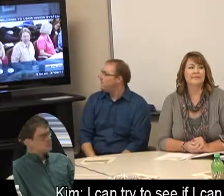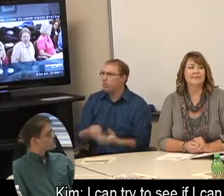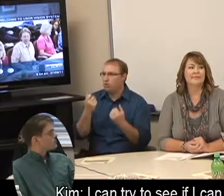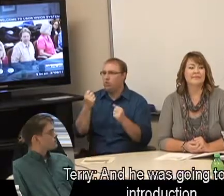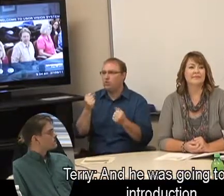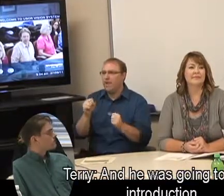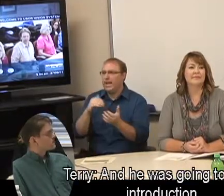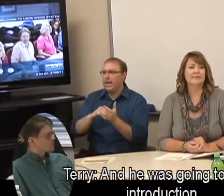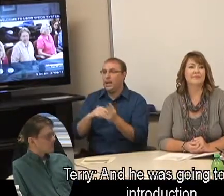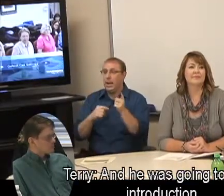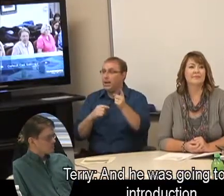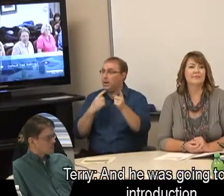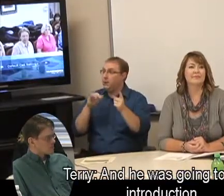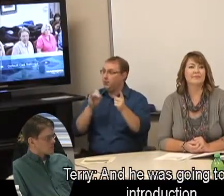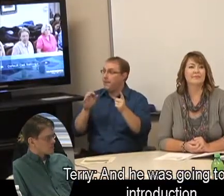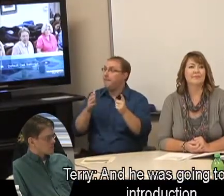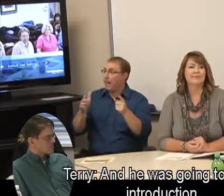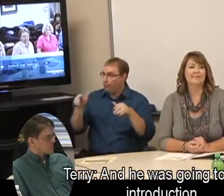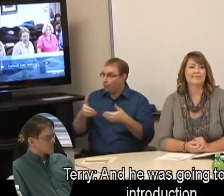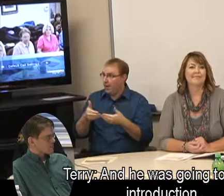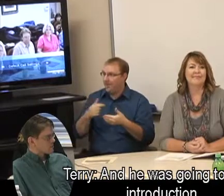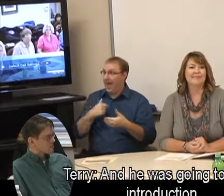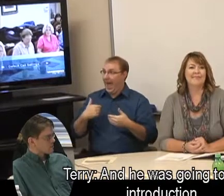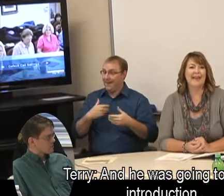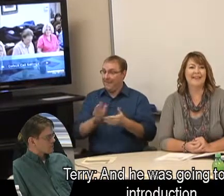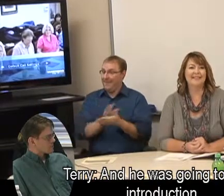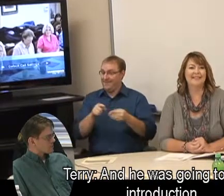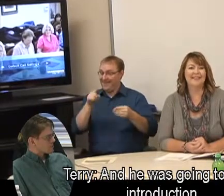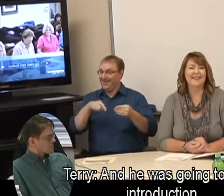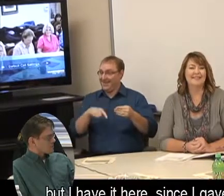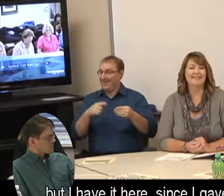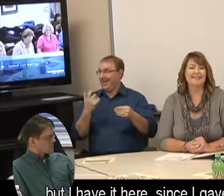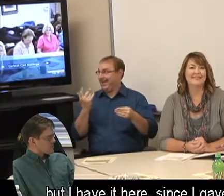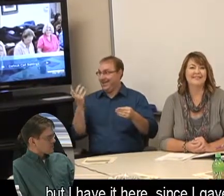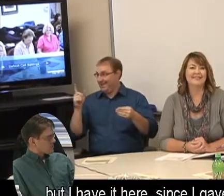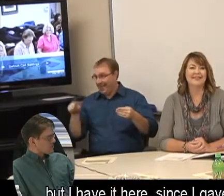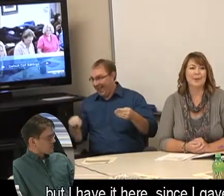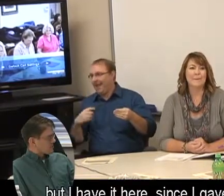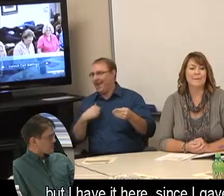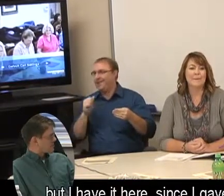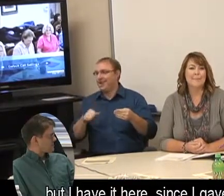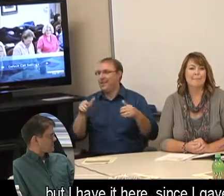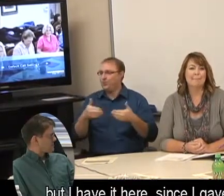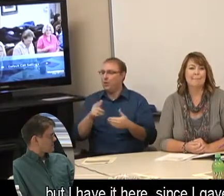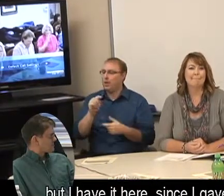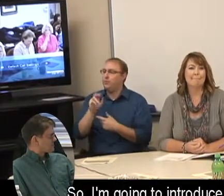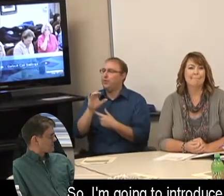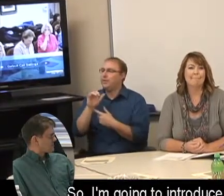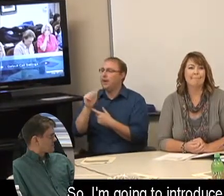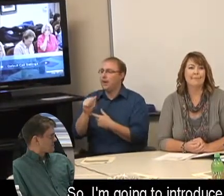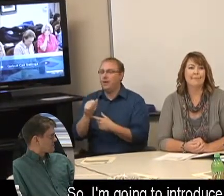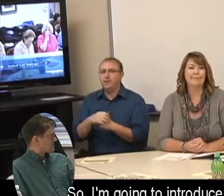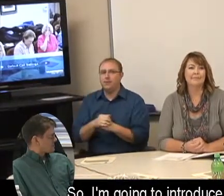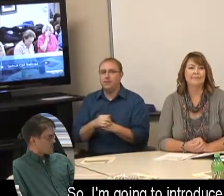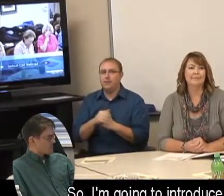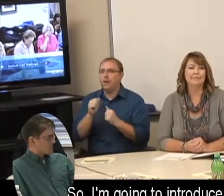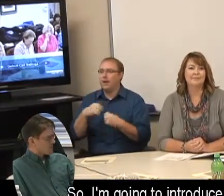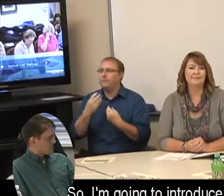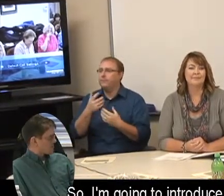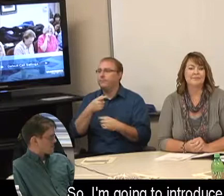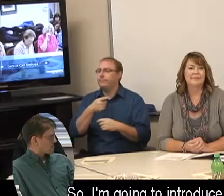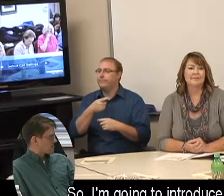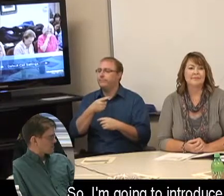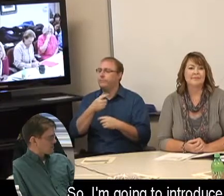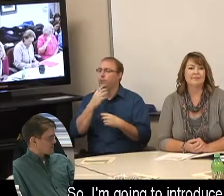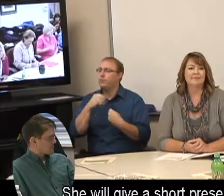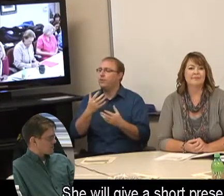And he was going to do the introduction, but I have it here since I gave it to him. So, I'm going to introduce Tricia. She will give a short presentation.